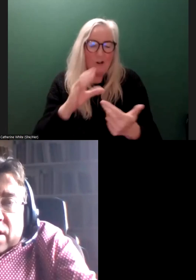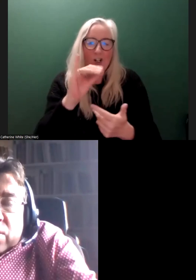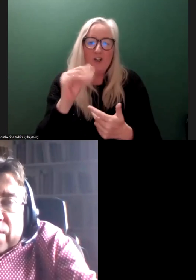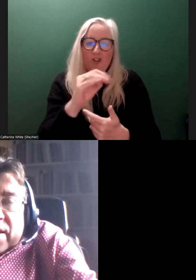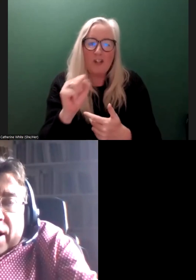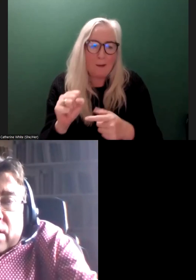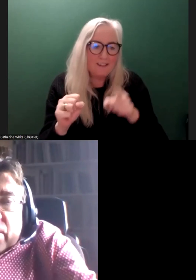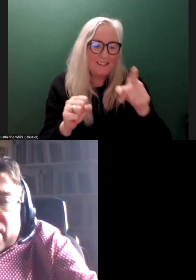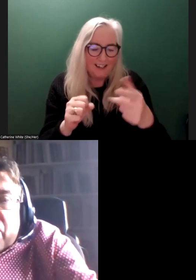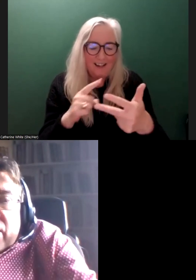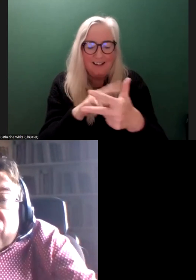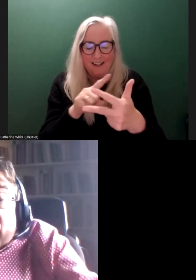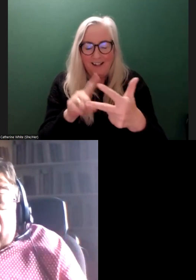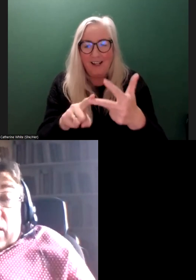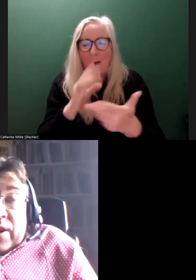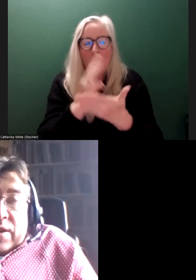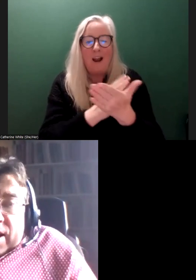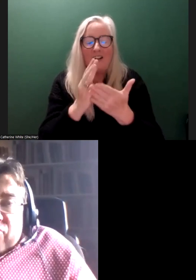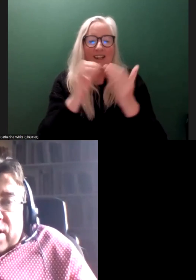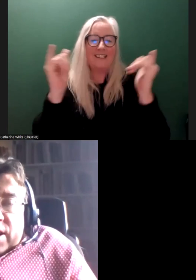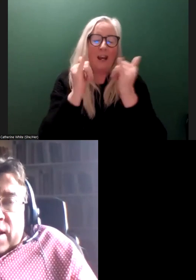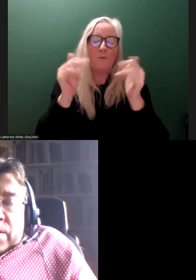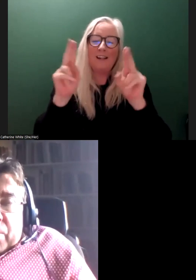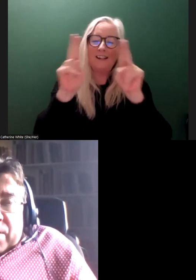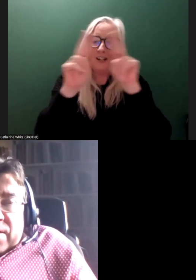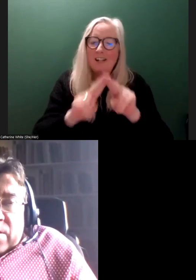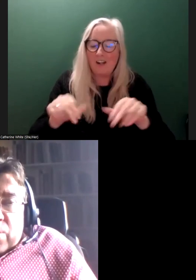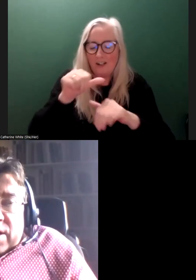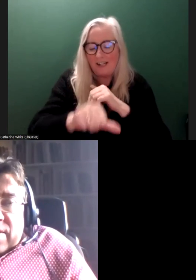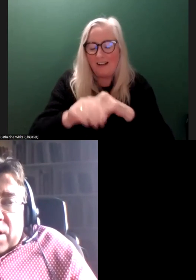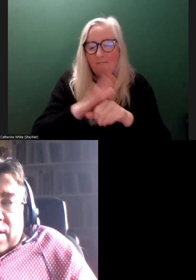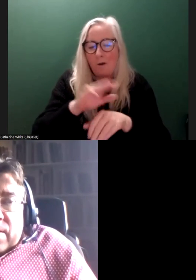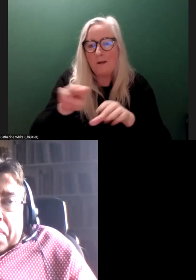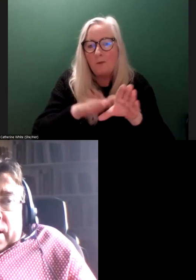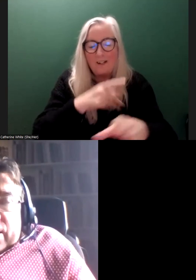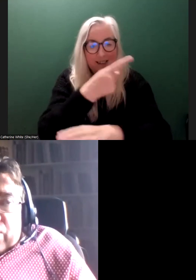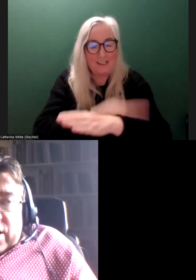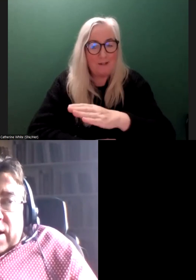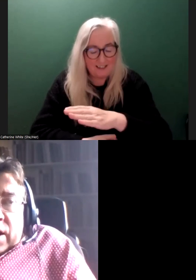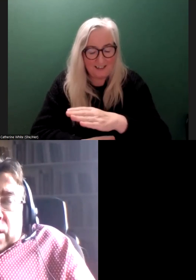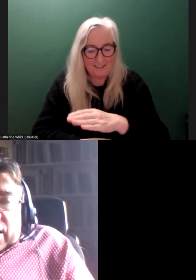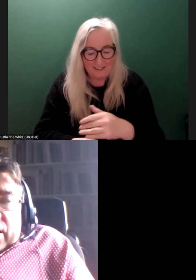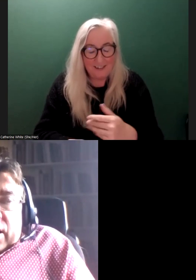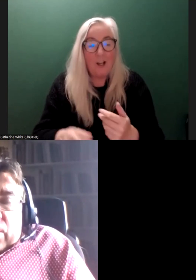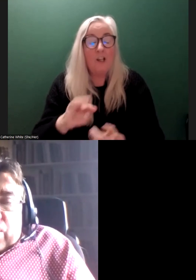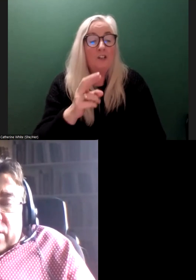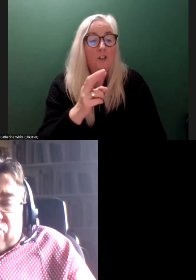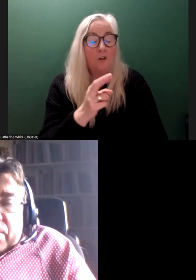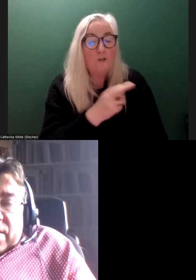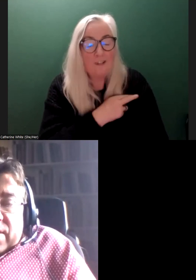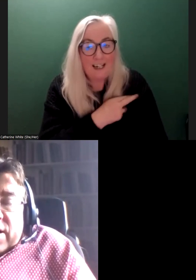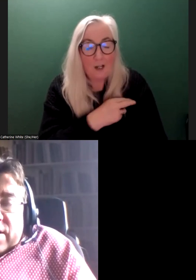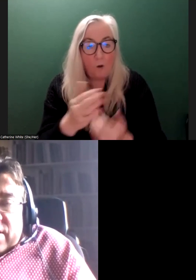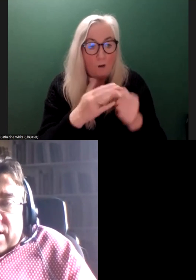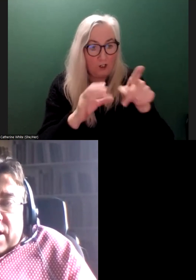brought it to the close as part of our celebrations of International Day for Persons with Disabilities. And really, what